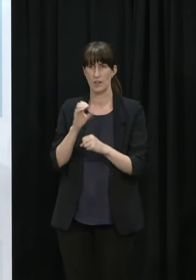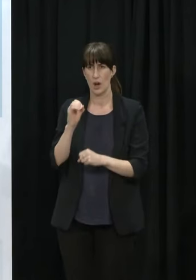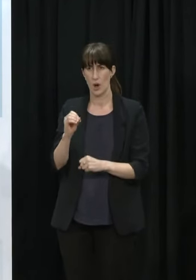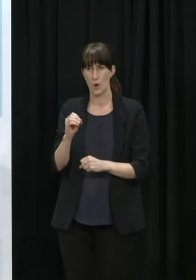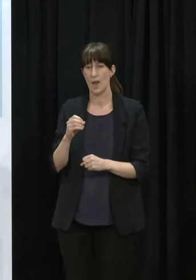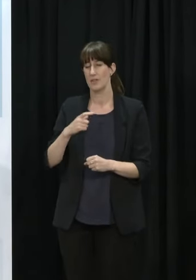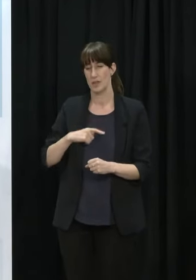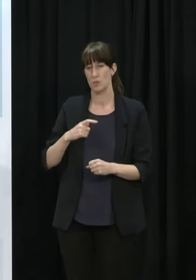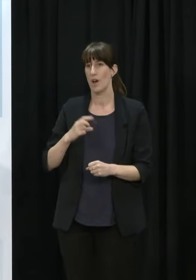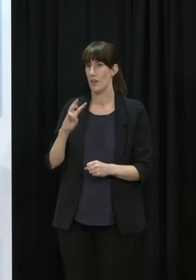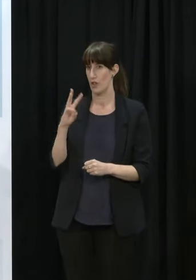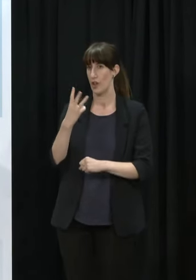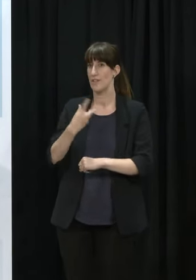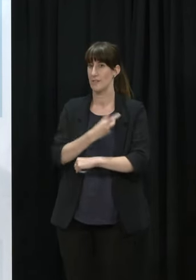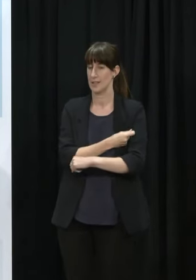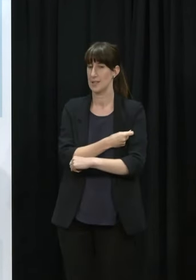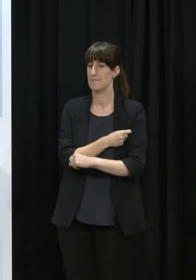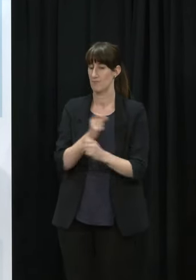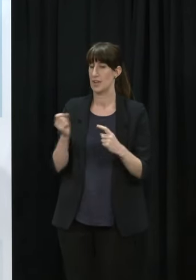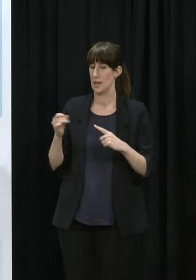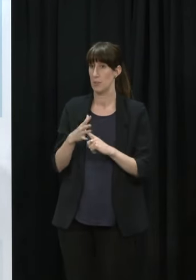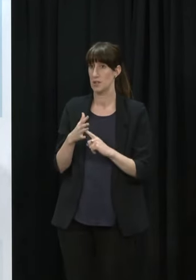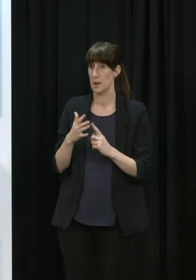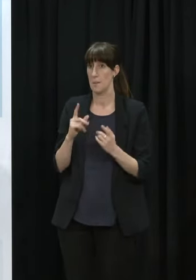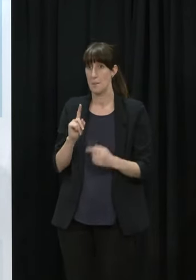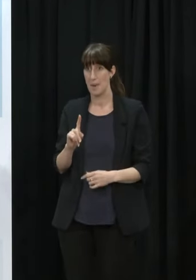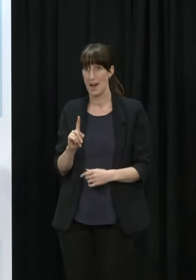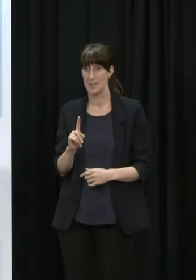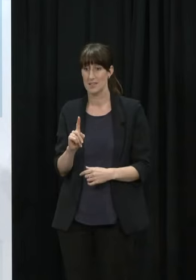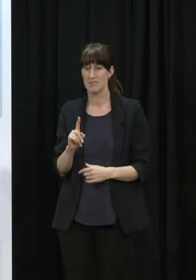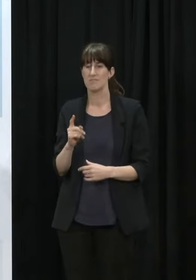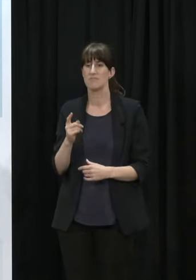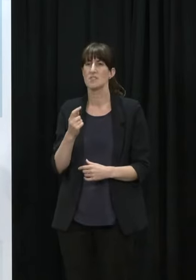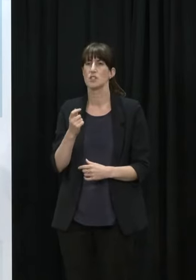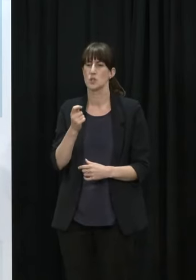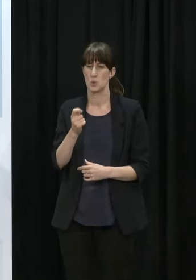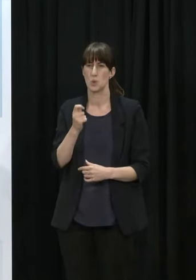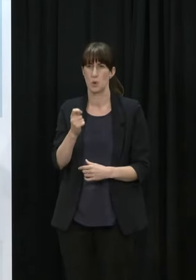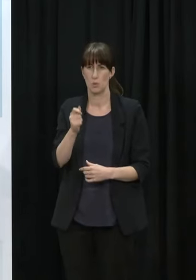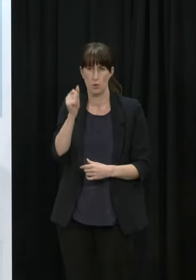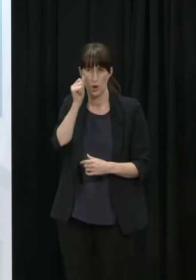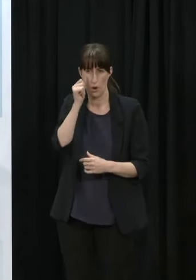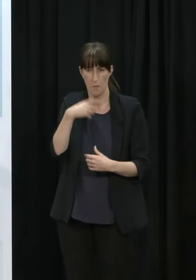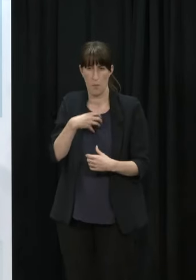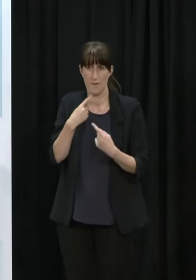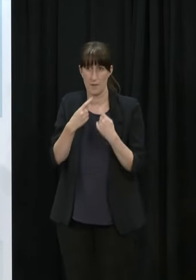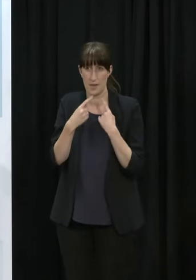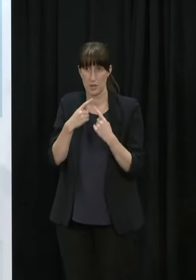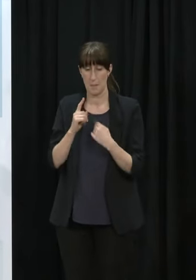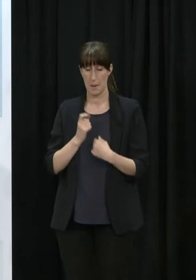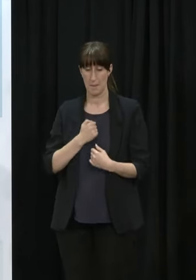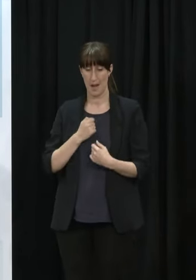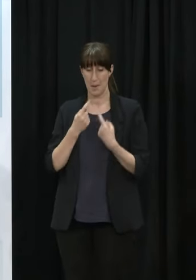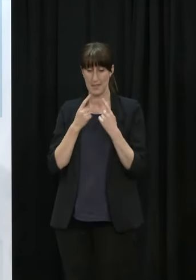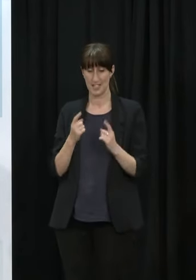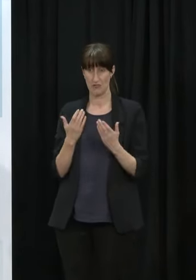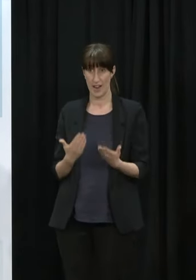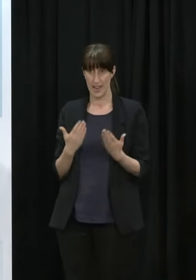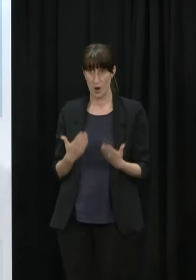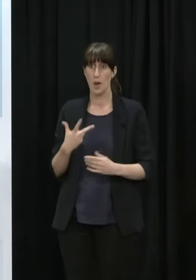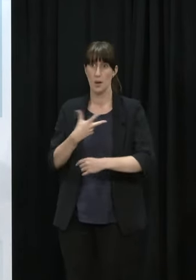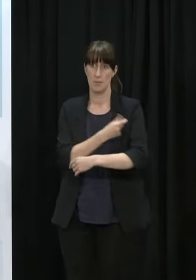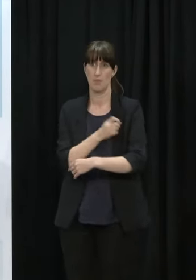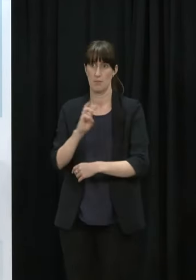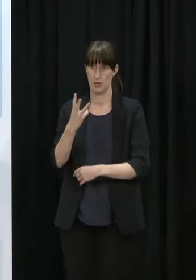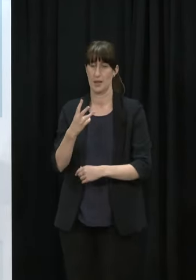that's why the boosters become all the more important but we will know more in coming weeks but the main message in the meantime is that the boosters really matter Would